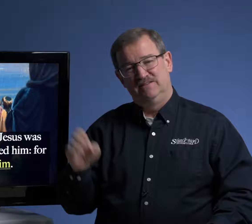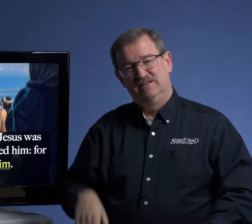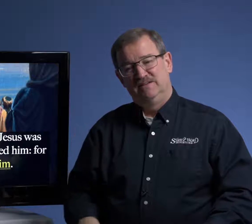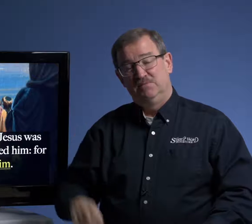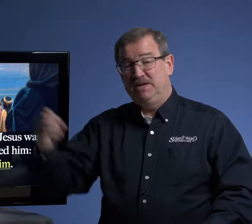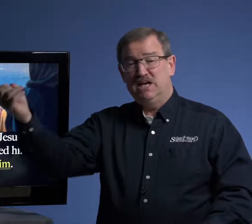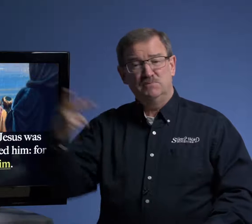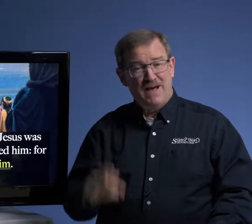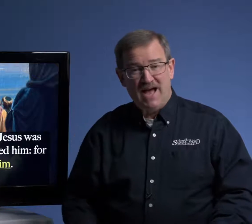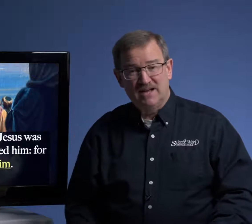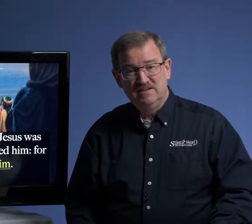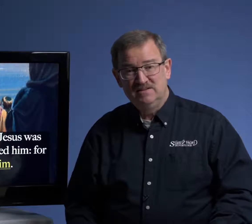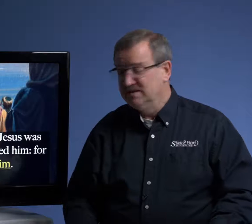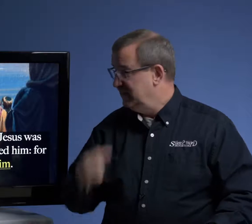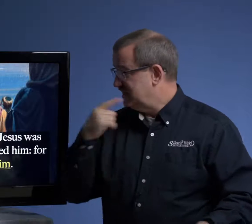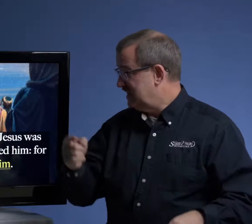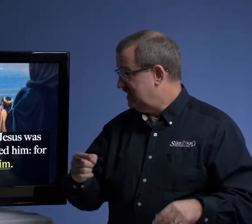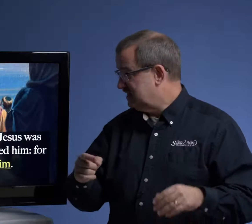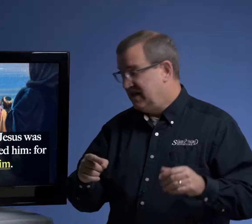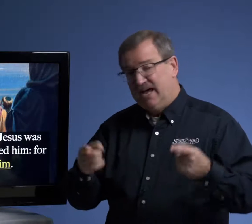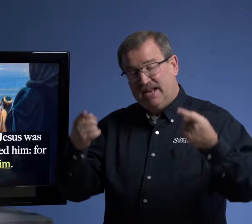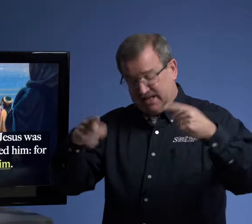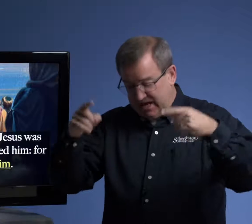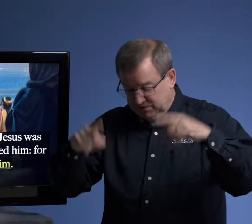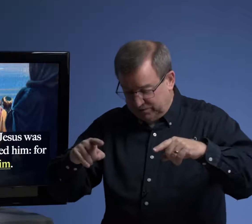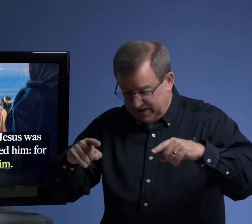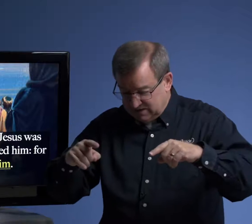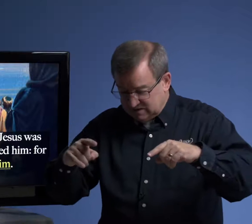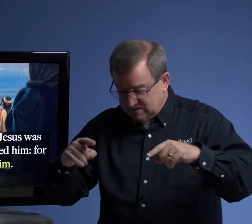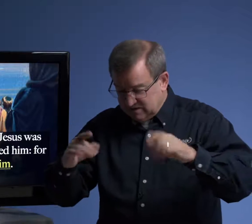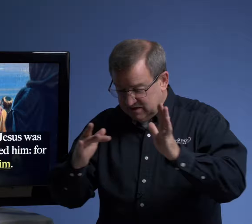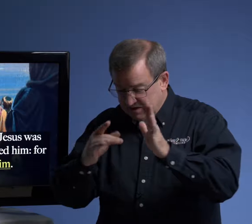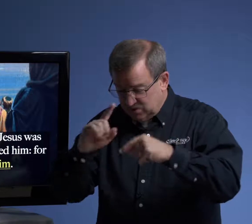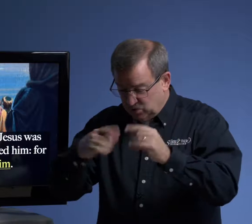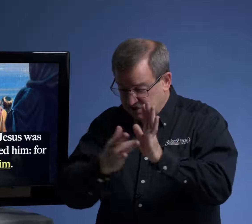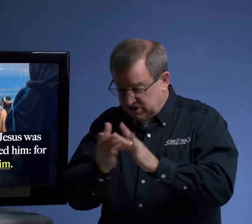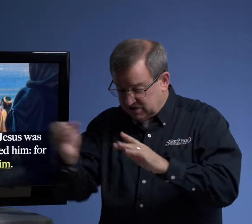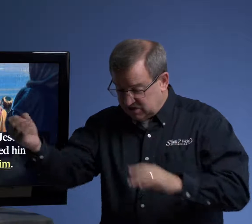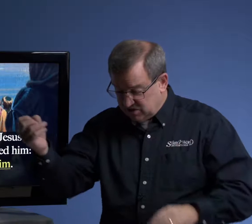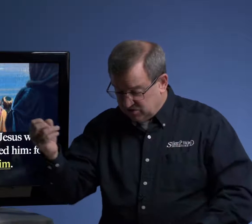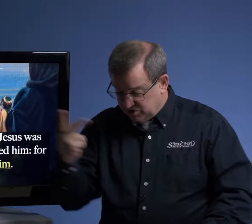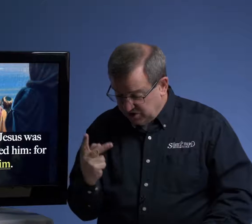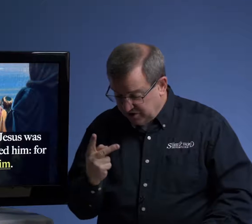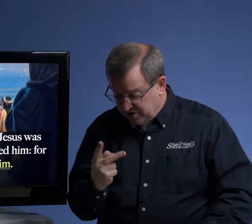he he comes back. It says, and it came to pass that when Jesus returned,